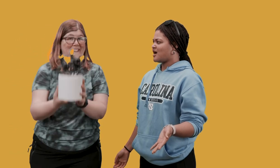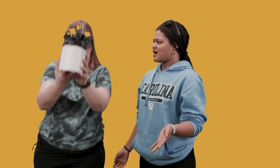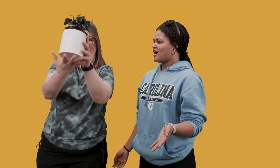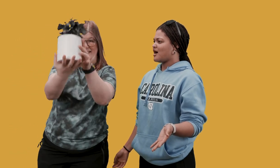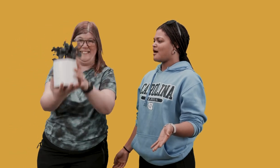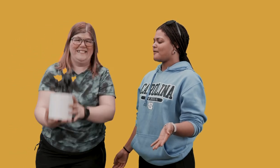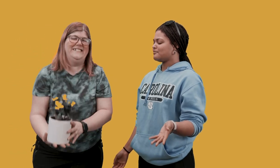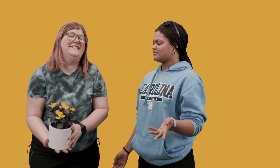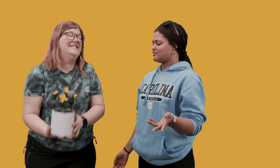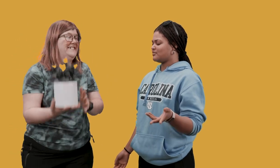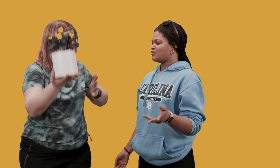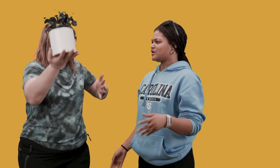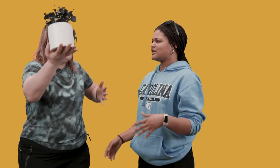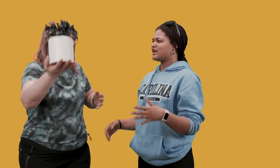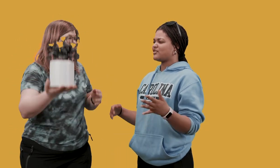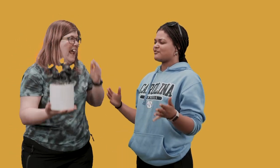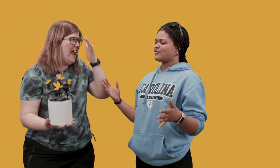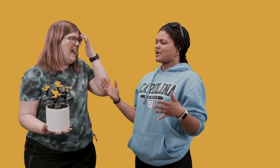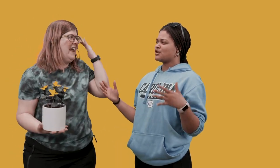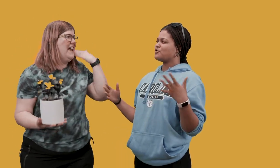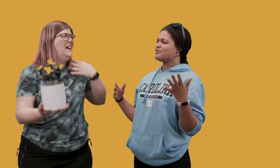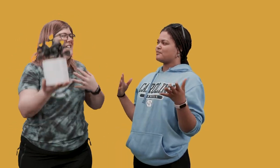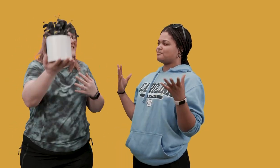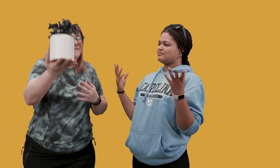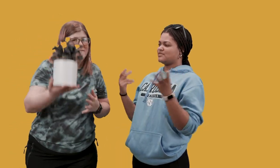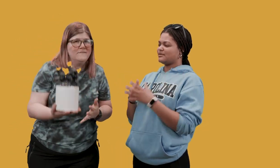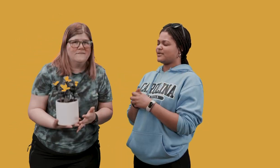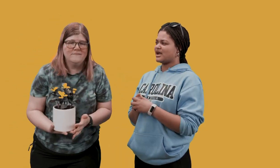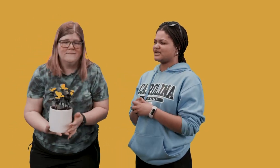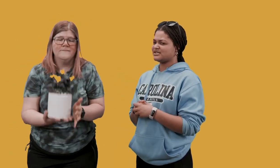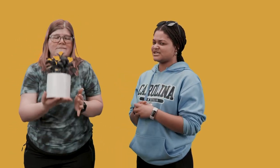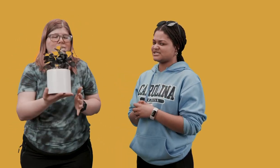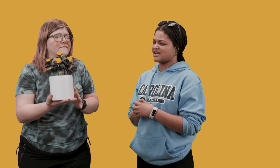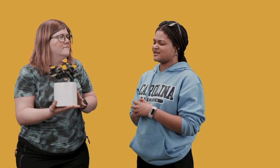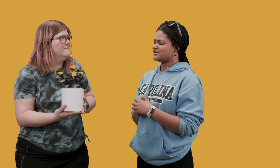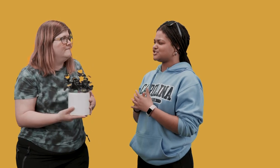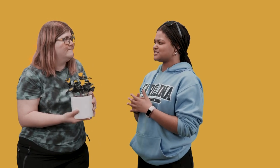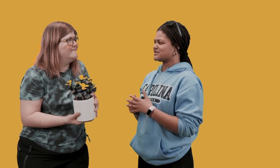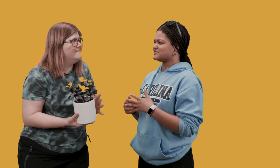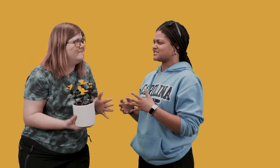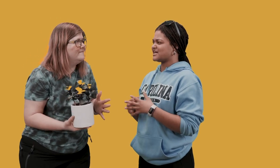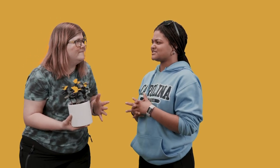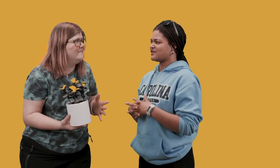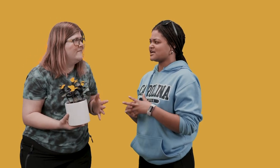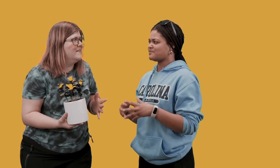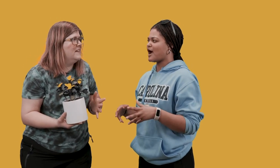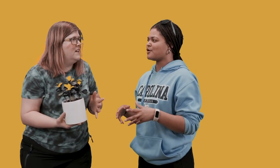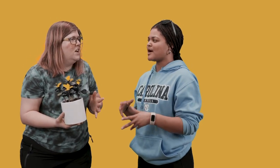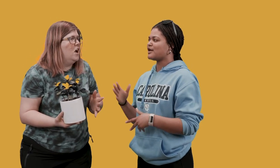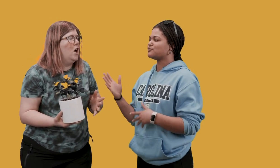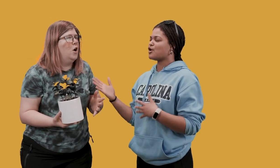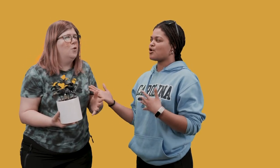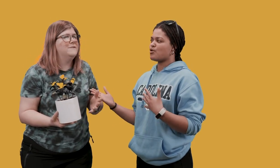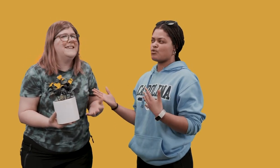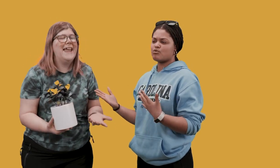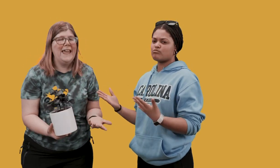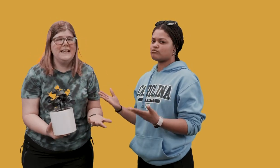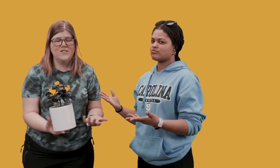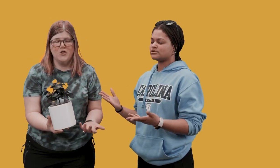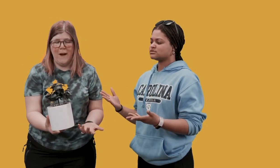um where did you get that from I know the the big idea does say Jesus gives a taste of God's power but I don't know taste you're